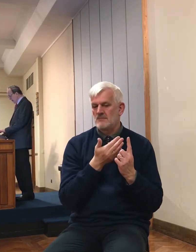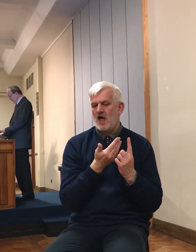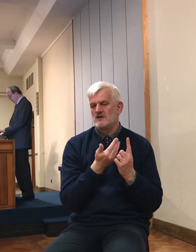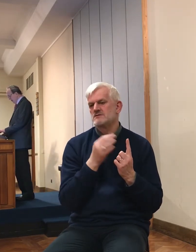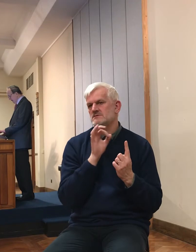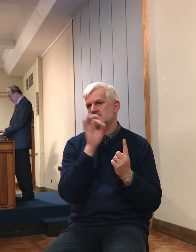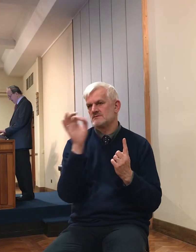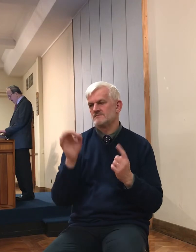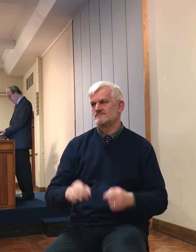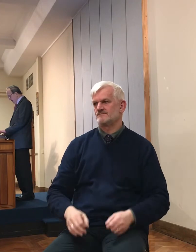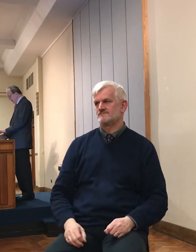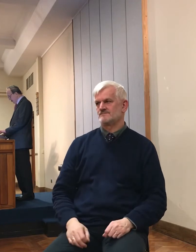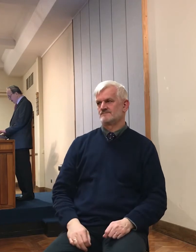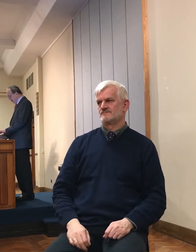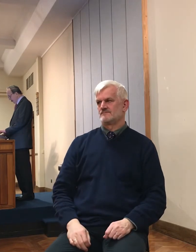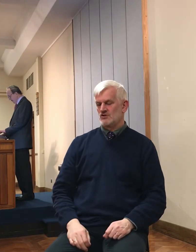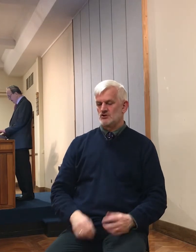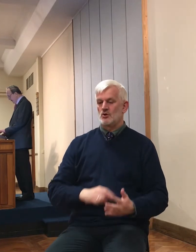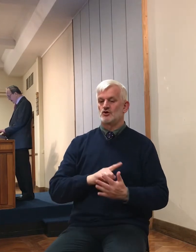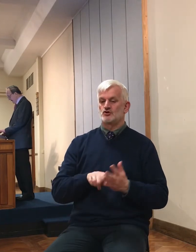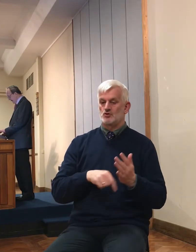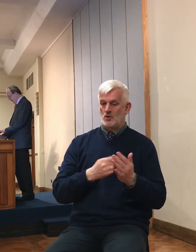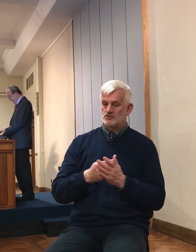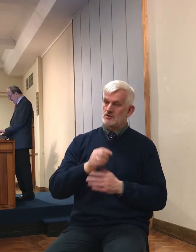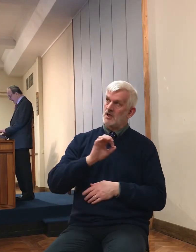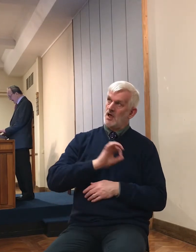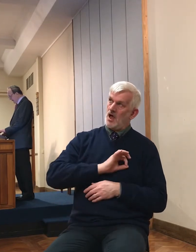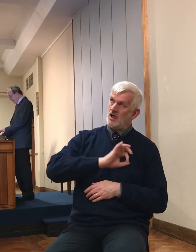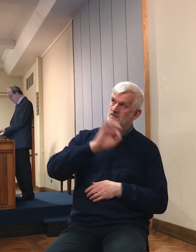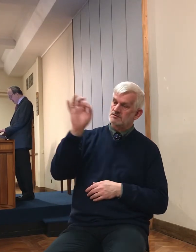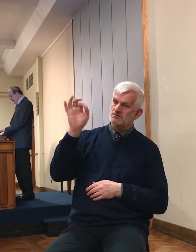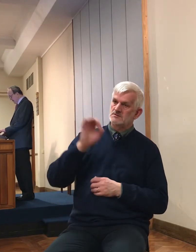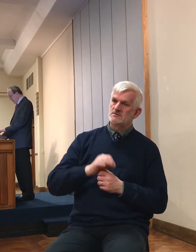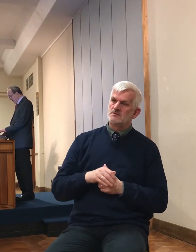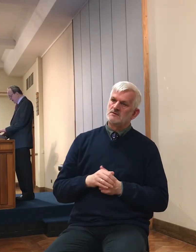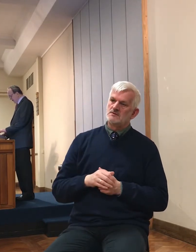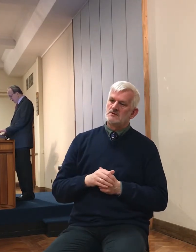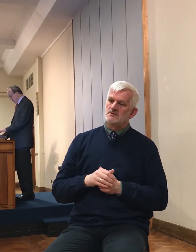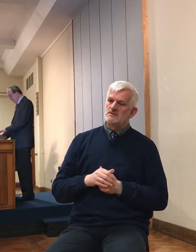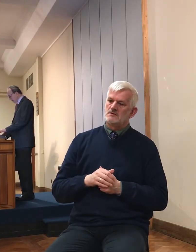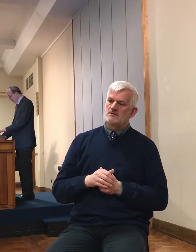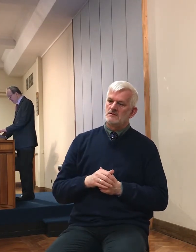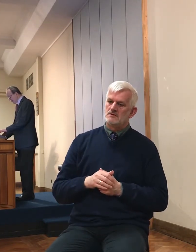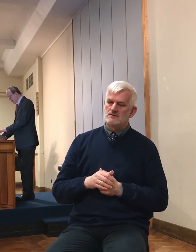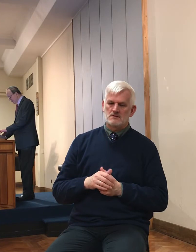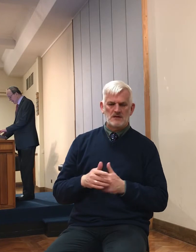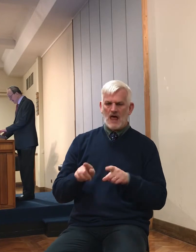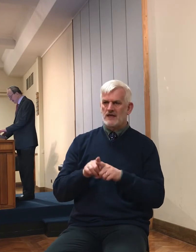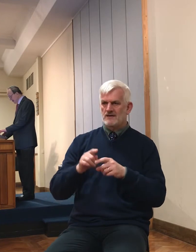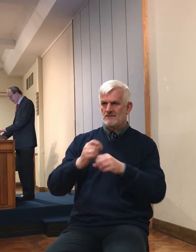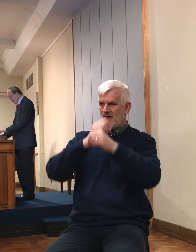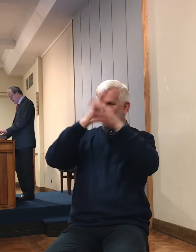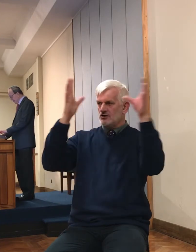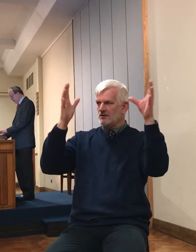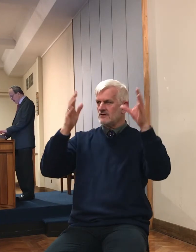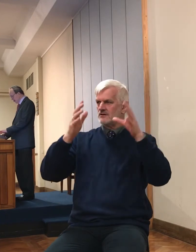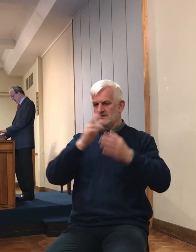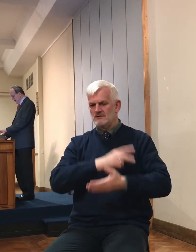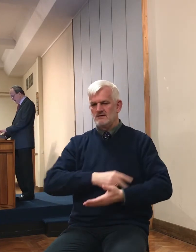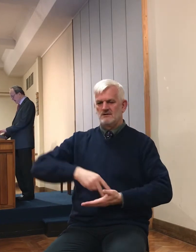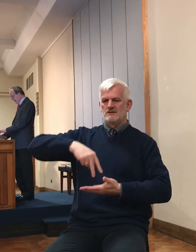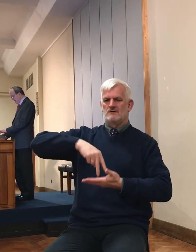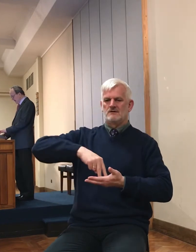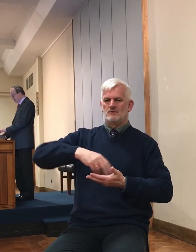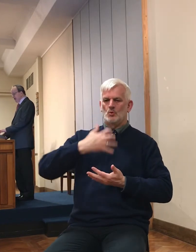delivered up the Amorites before the children of Israel, Israel, and he said, very dramatic this, in the sight of